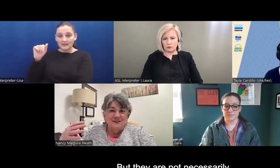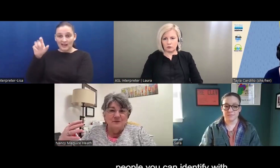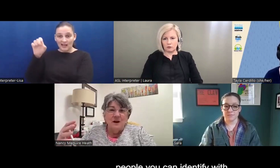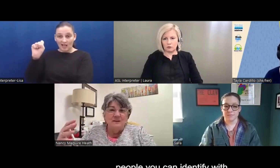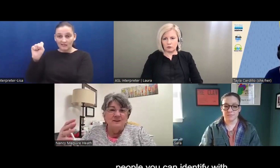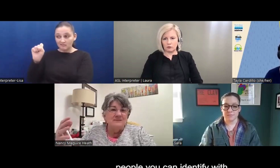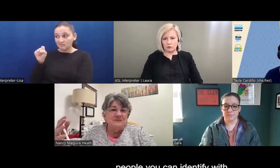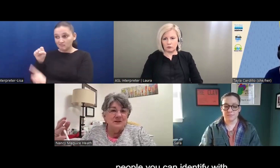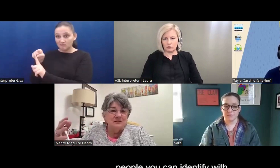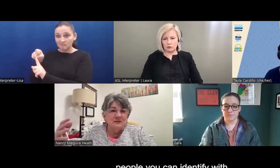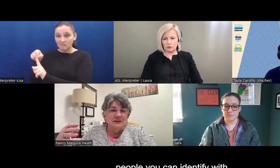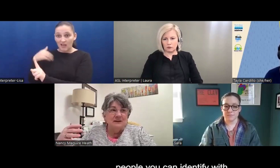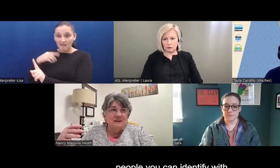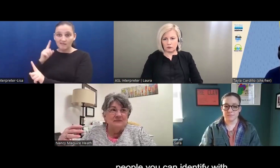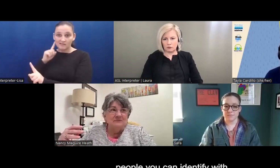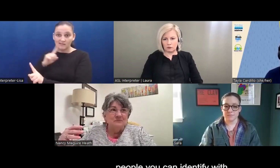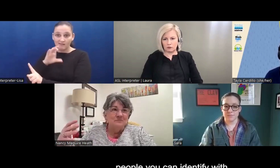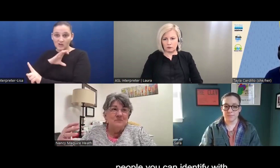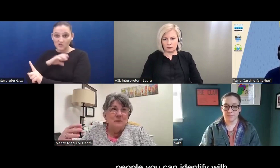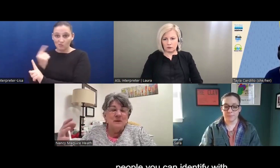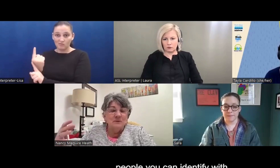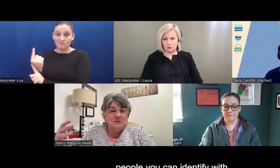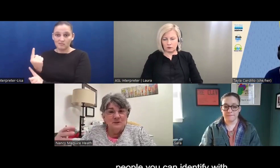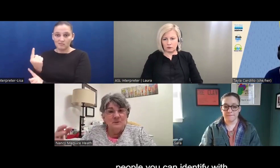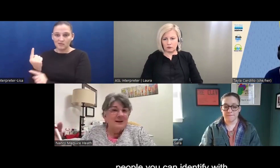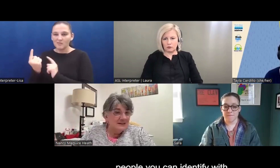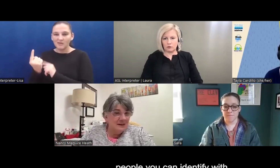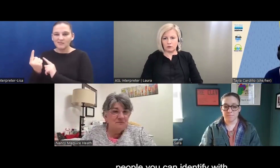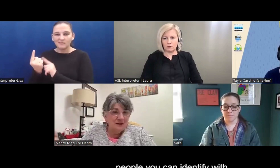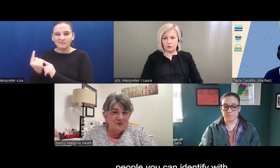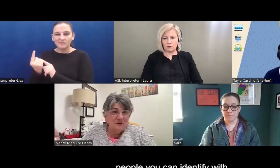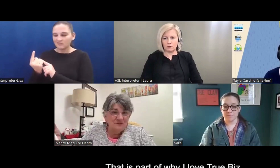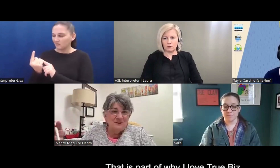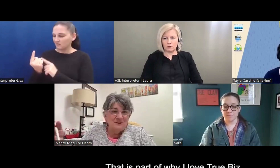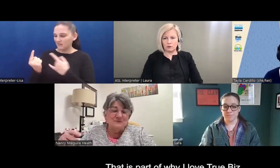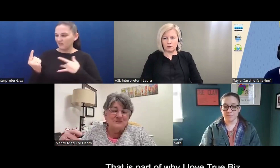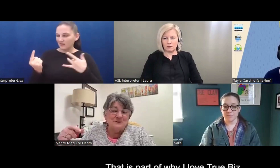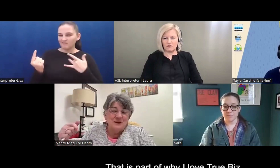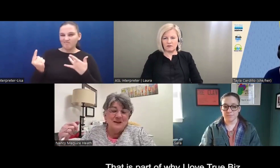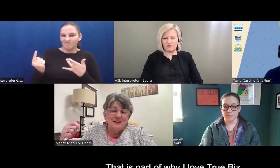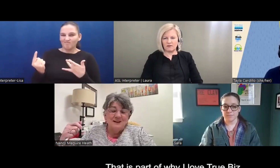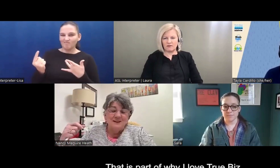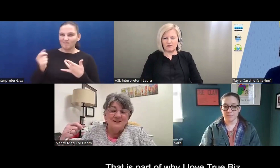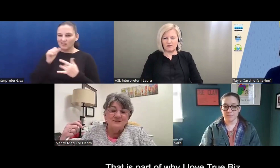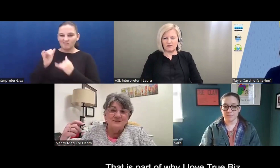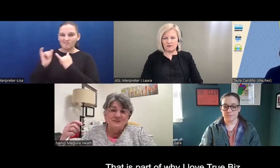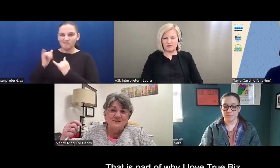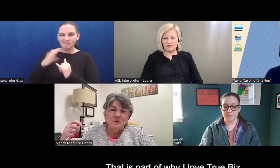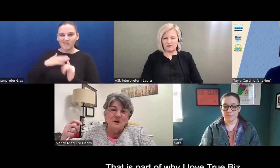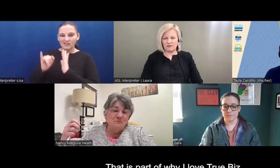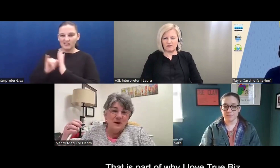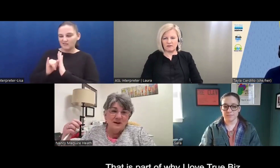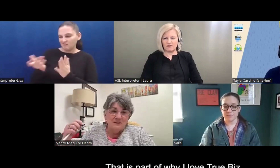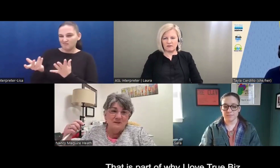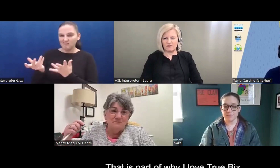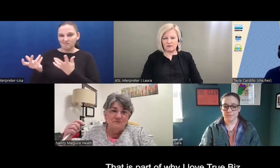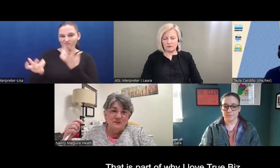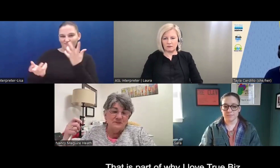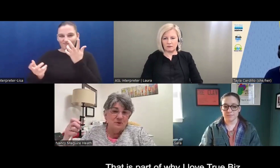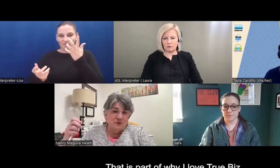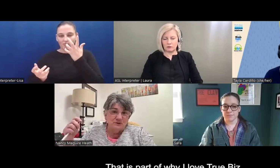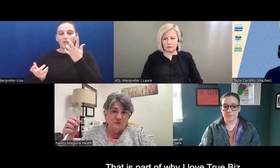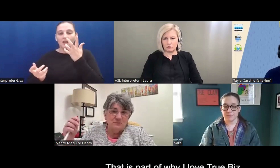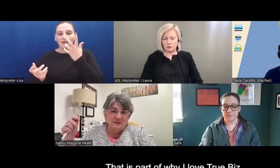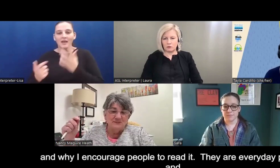they're not necessarily people that you can identify with, you know? So that's part of why I love